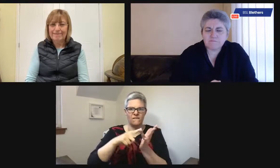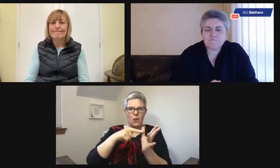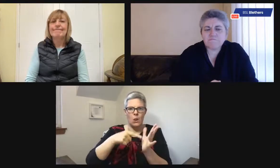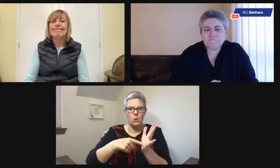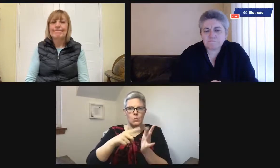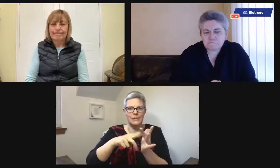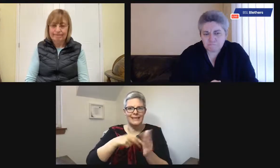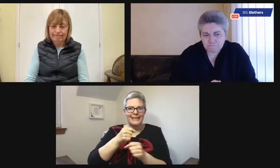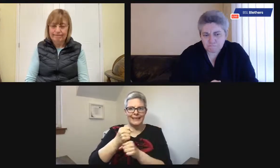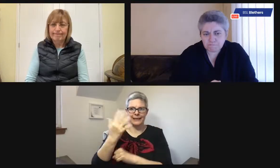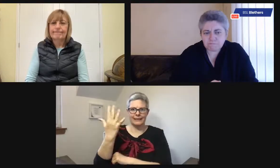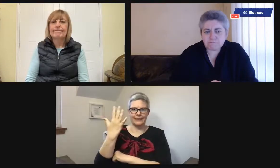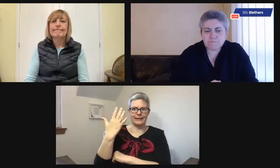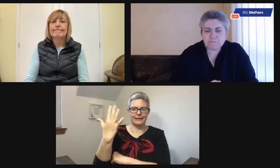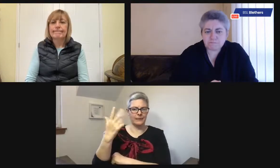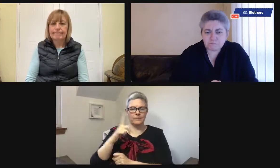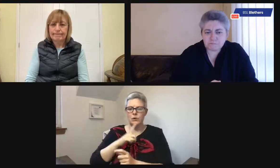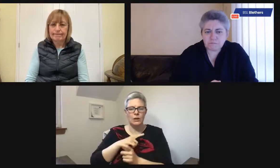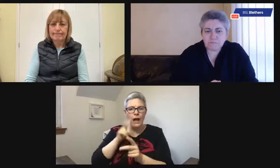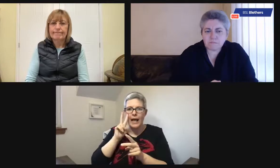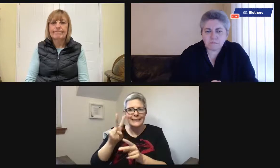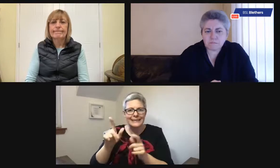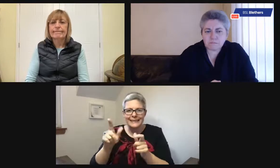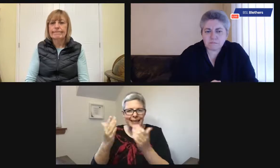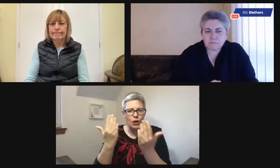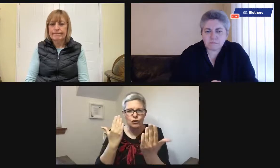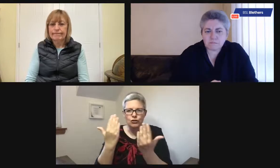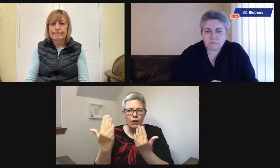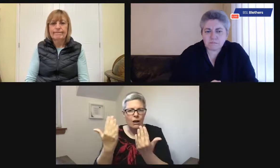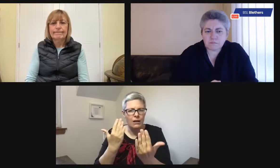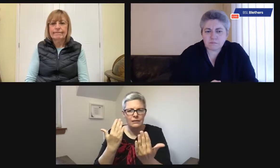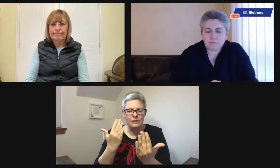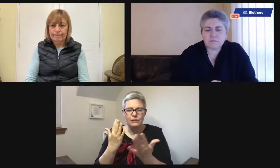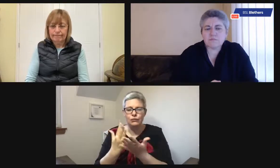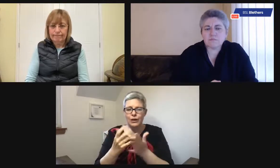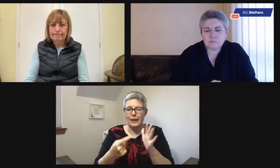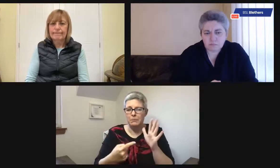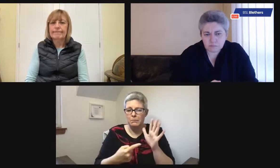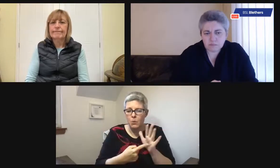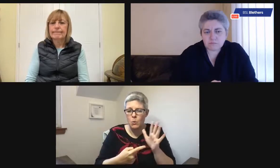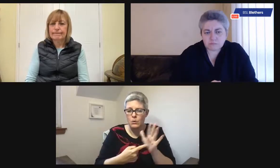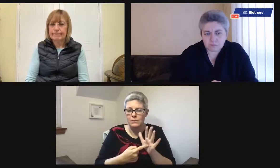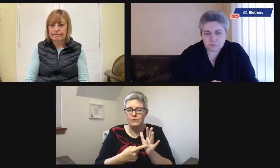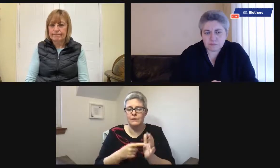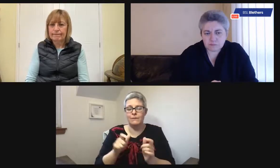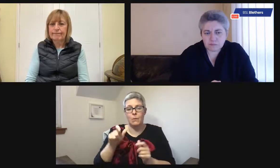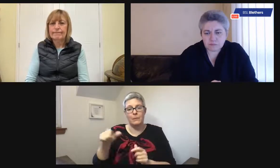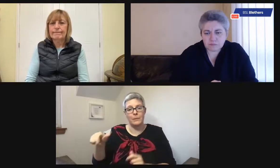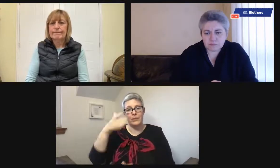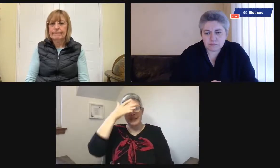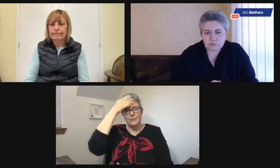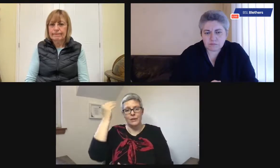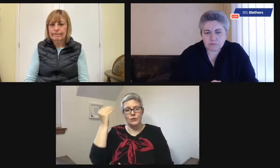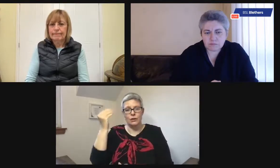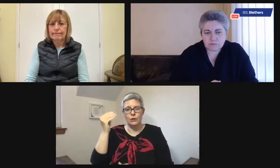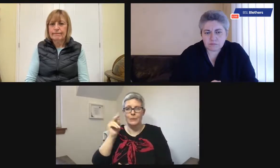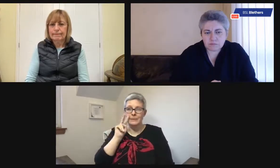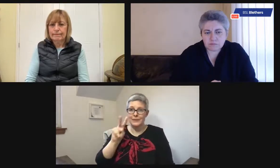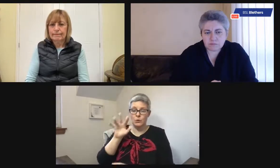that can look as if it's floating on the wall. So because there's no contrast between that and the wall.